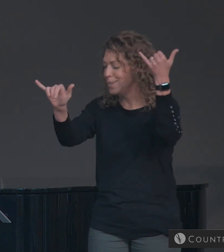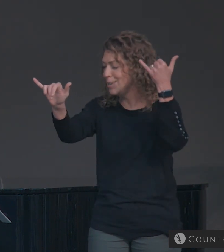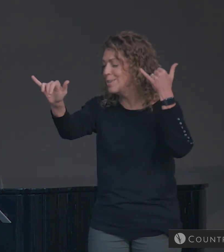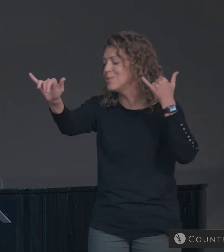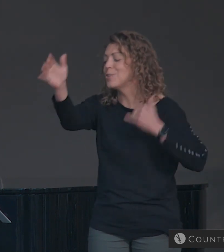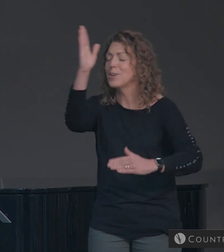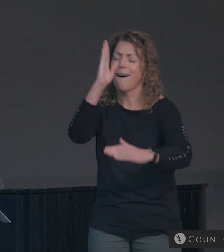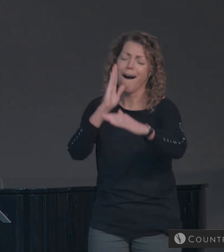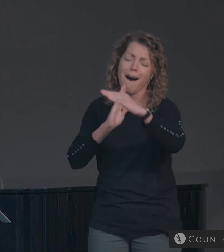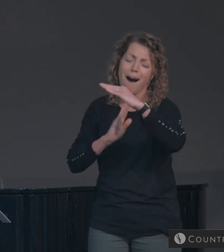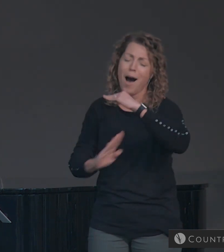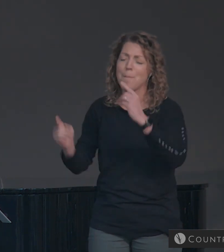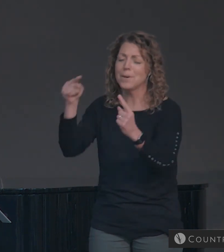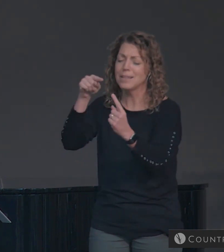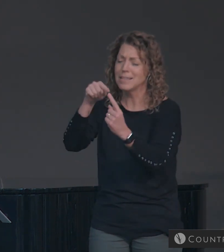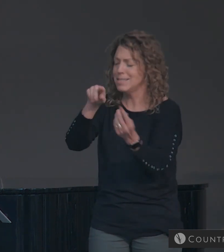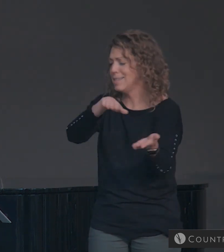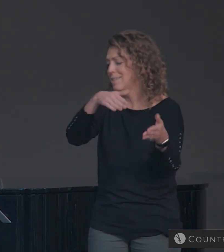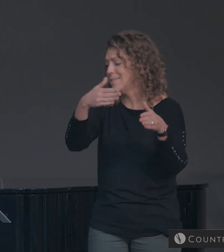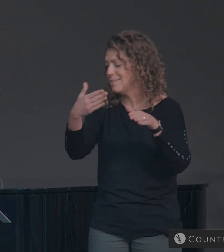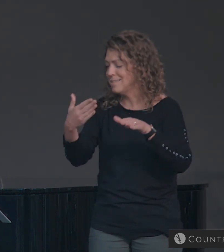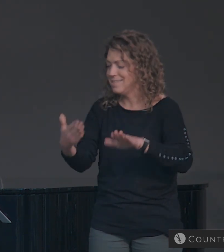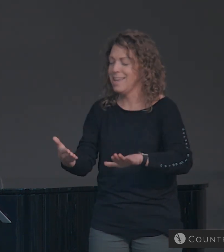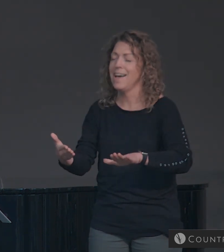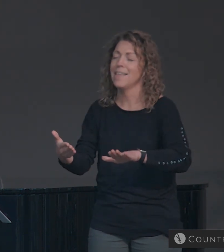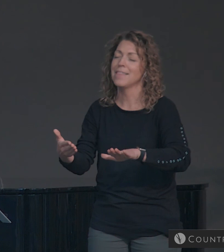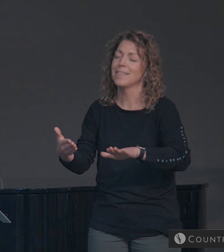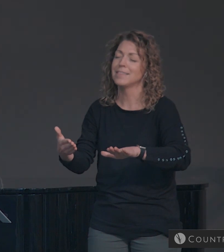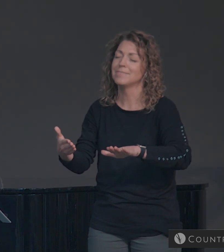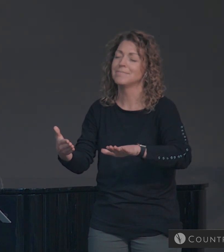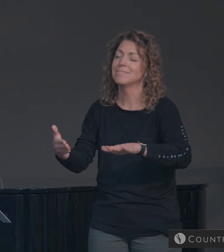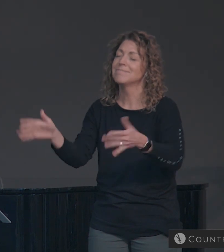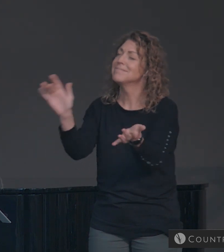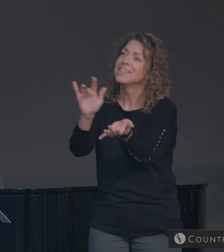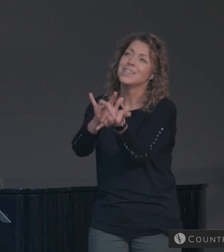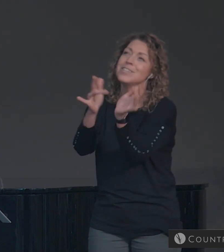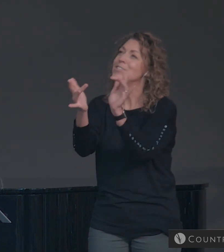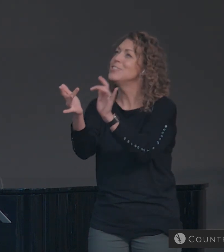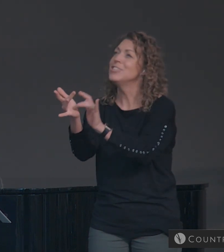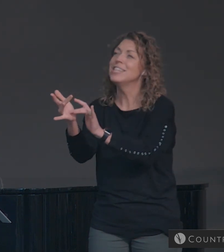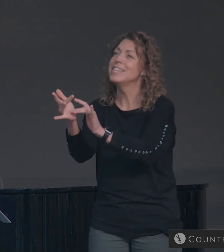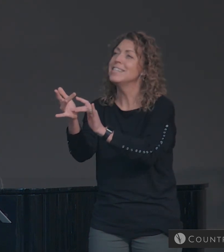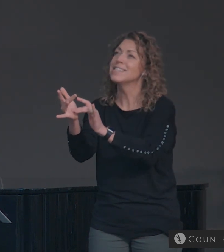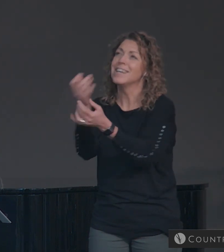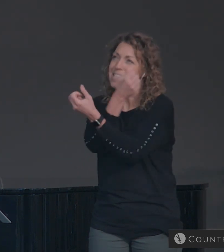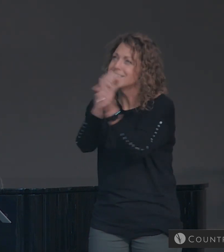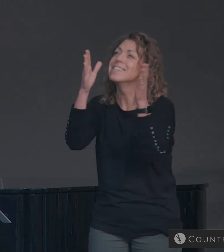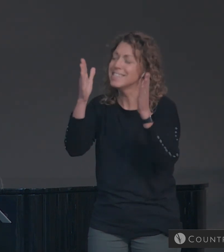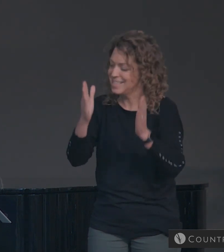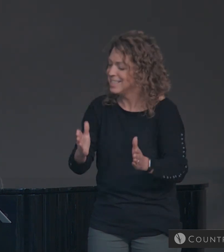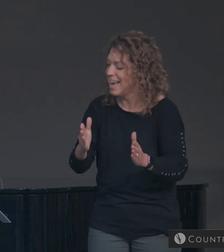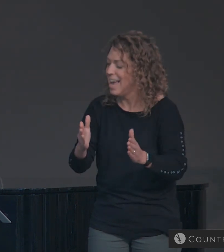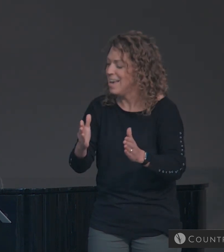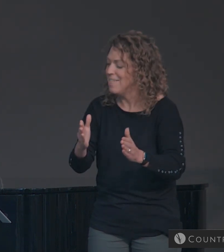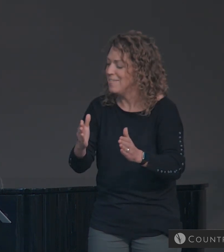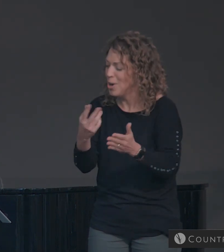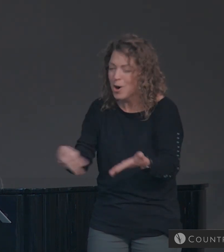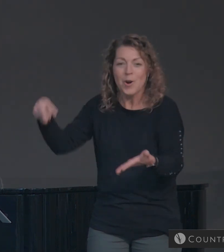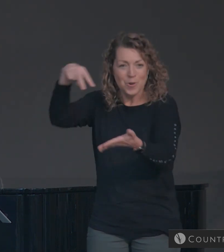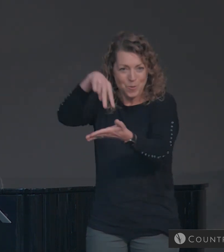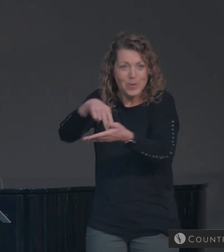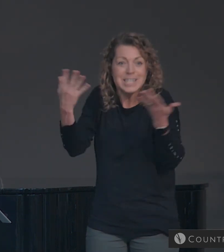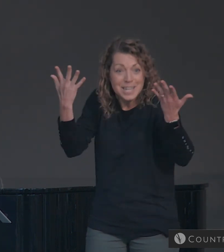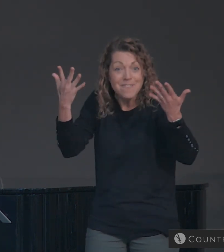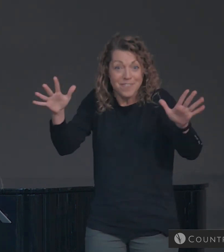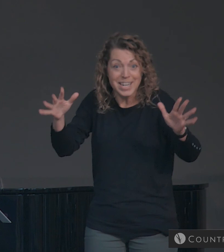eternal, humble to the grave Jesus, Savior,